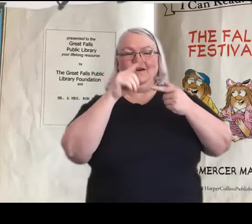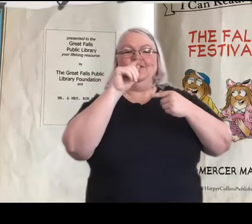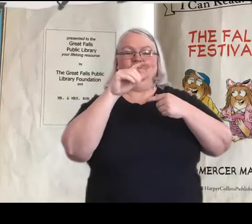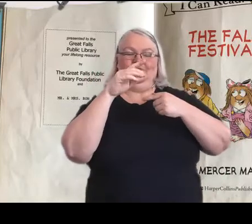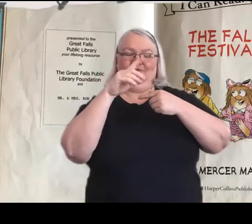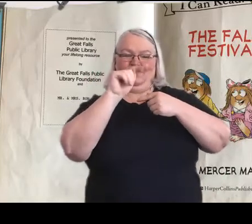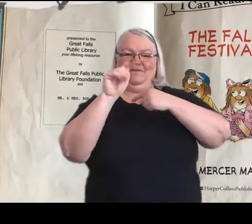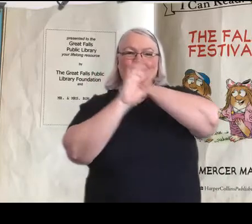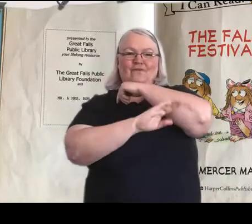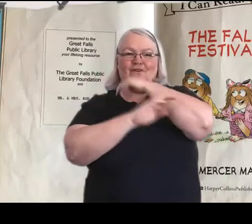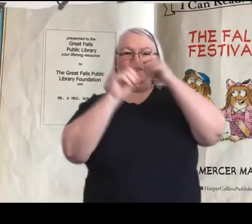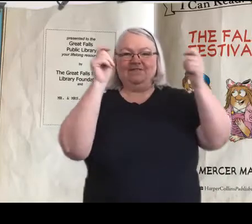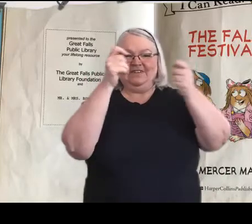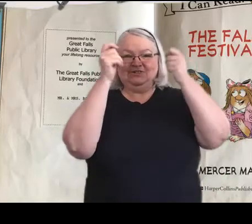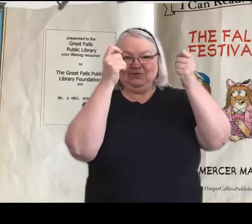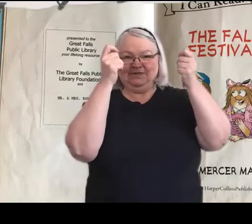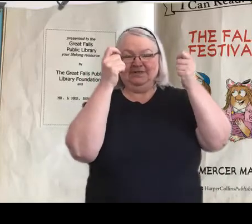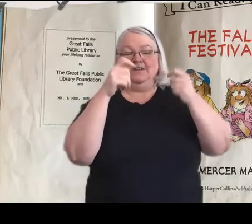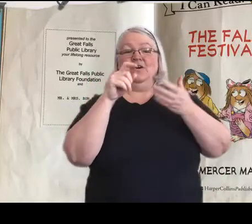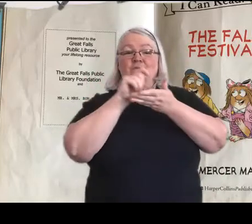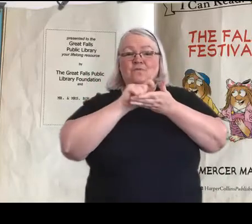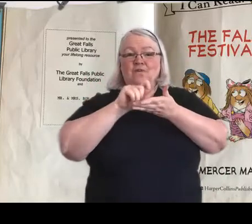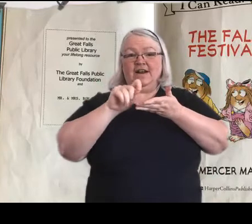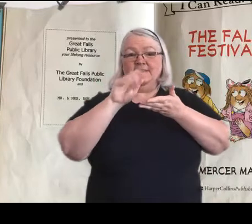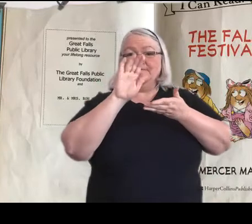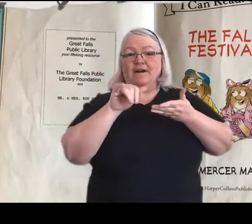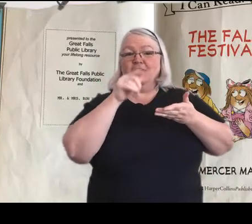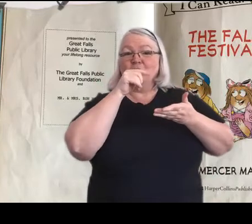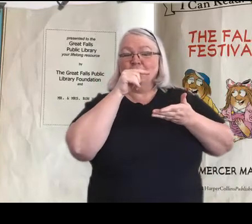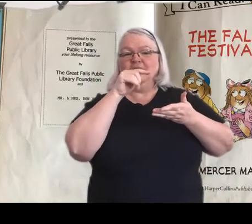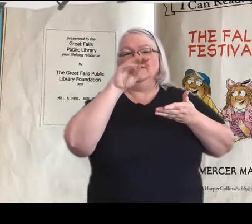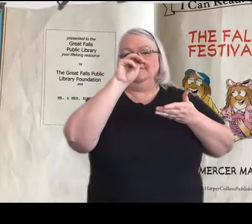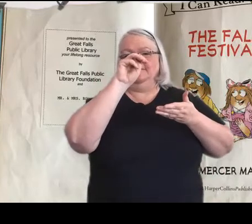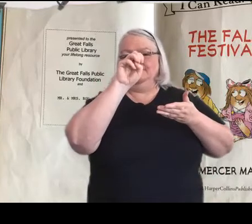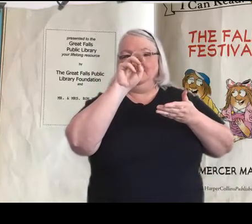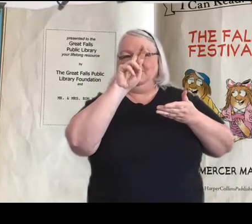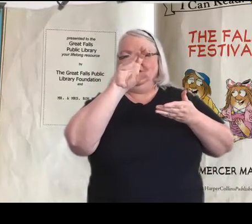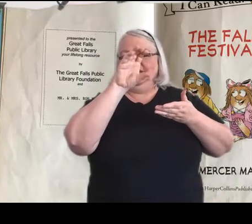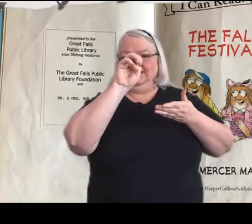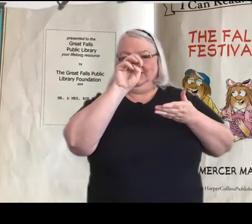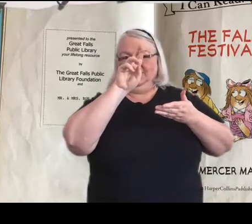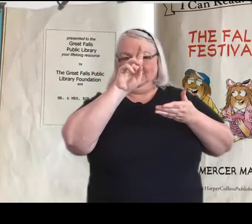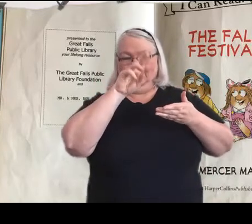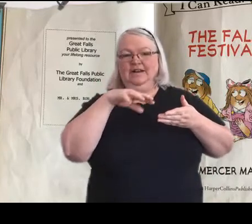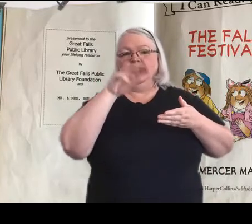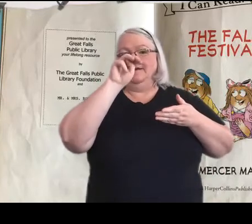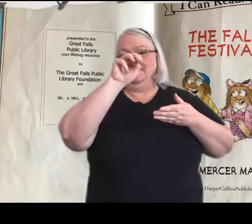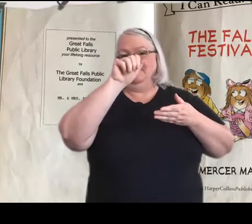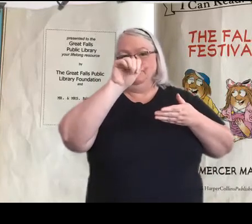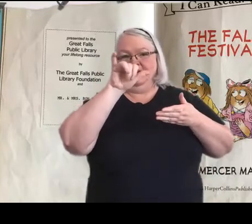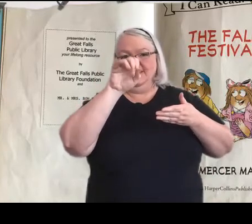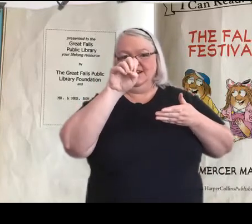The Fall Festival by Mercer Mayer.